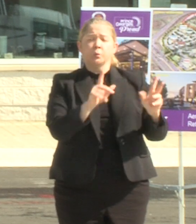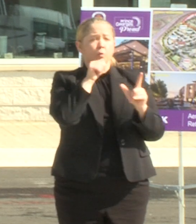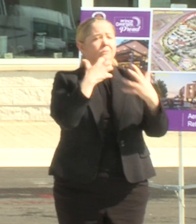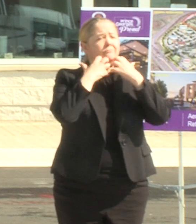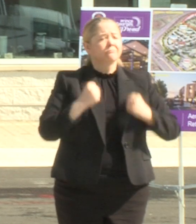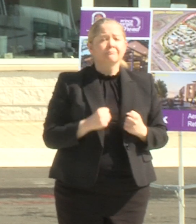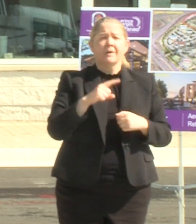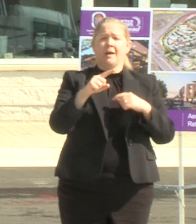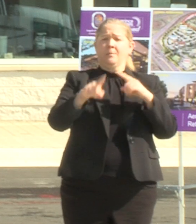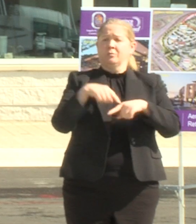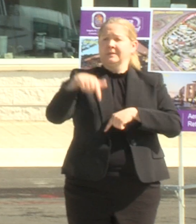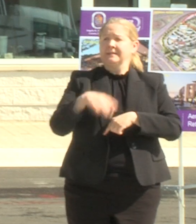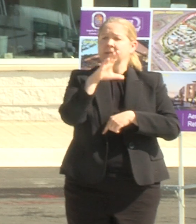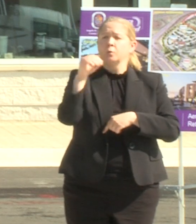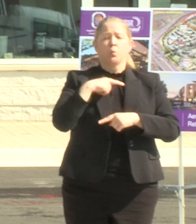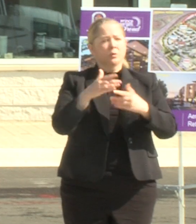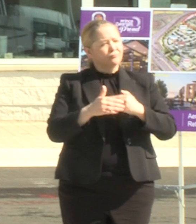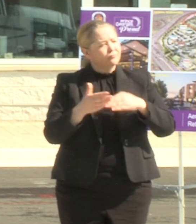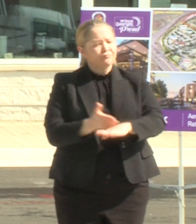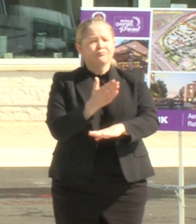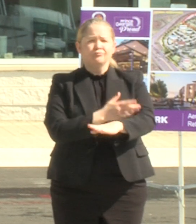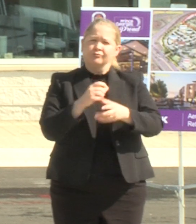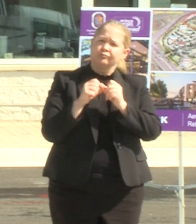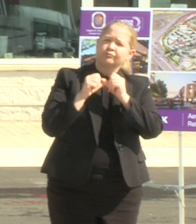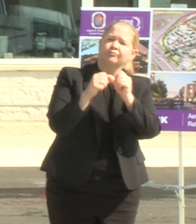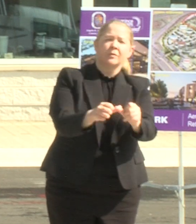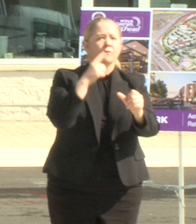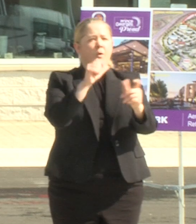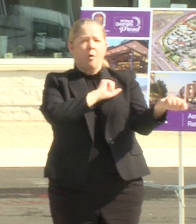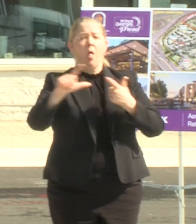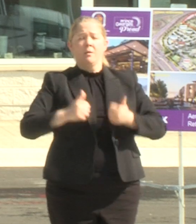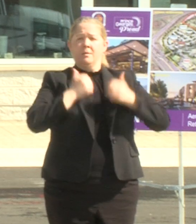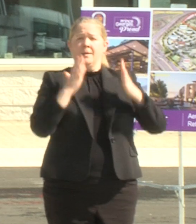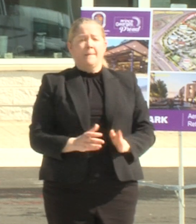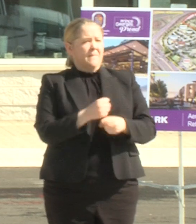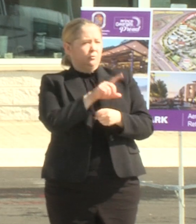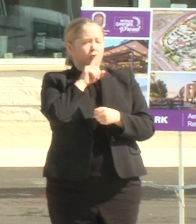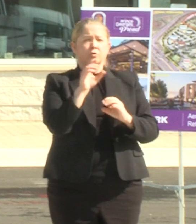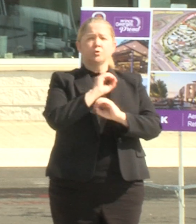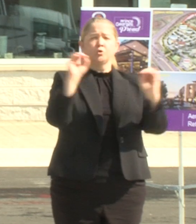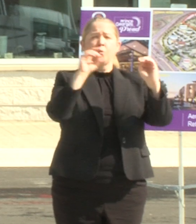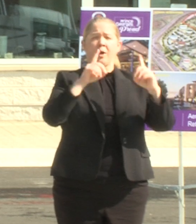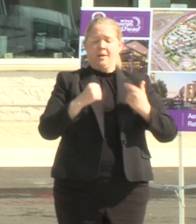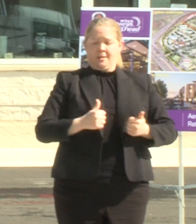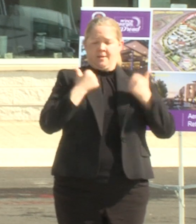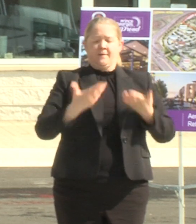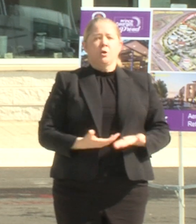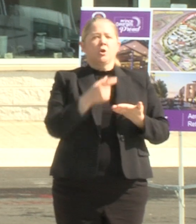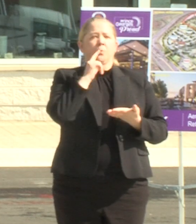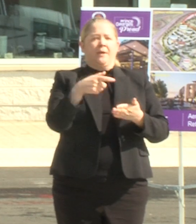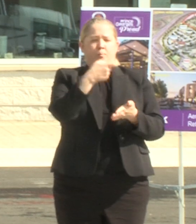this county we're moving forward for all Prince Georgians making sure that no one who calls our home is priced out